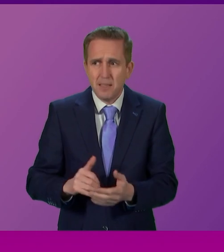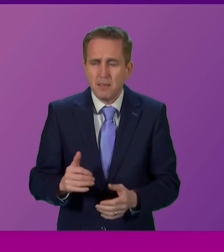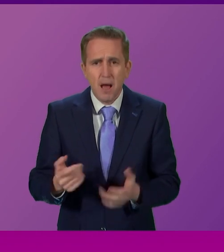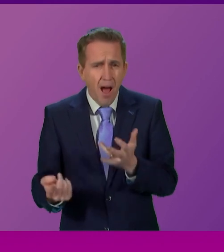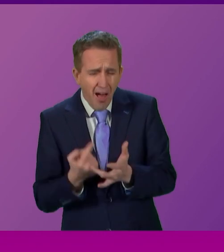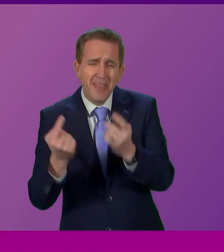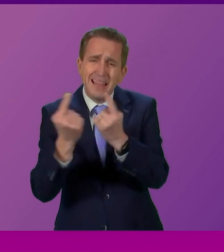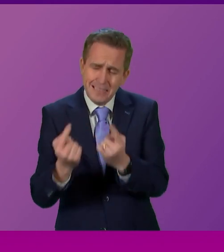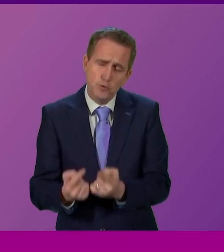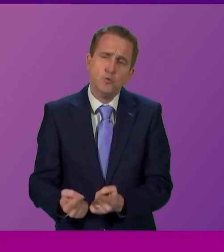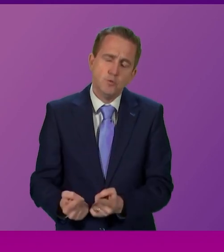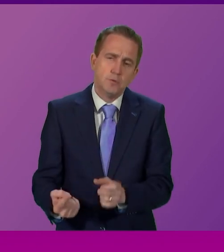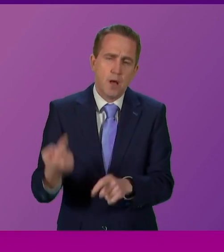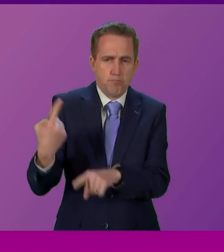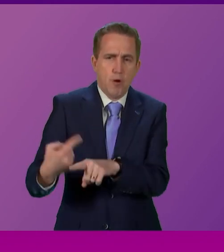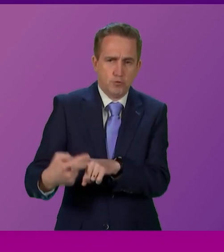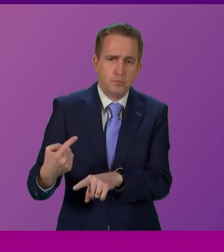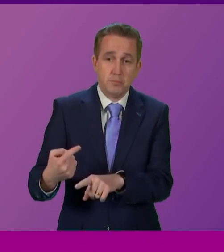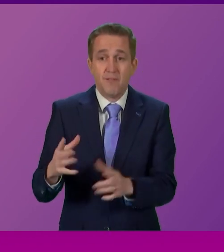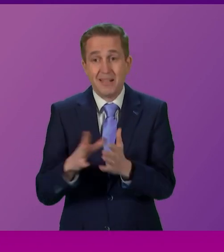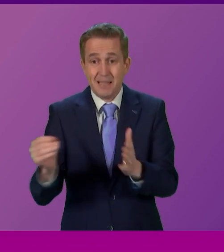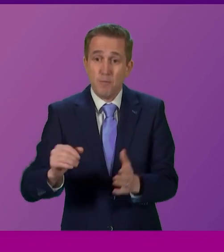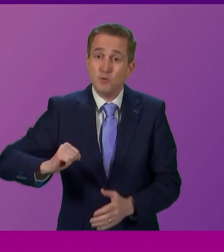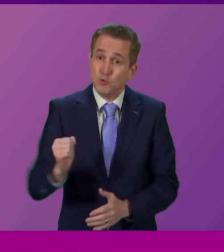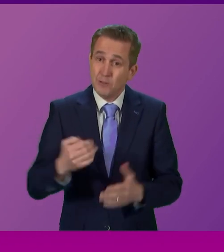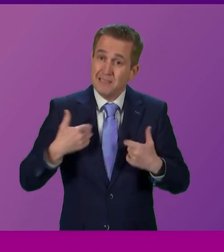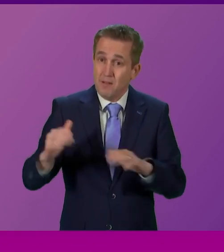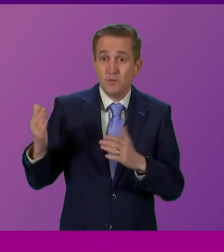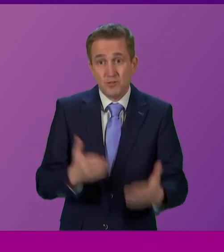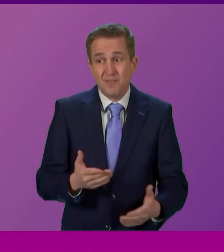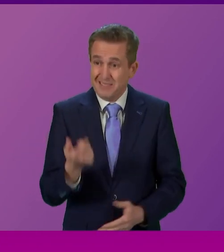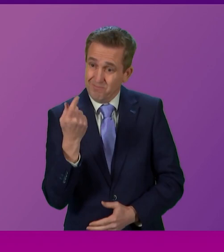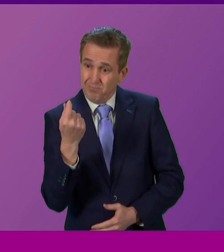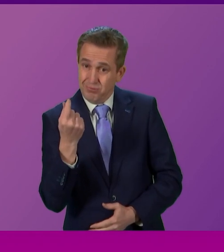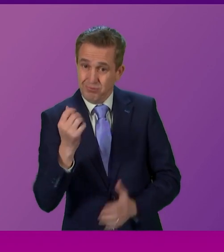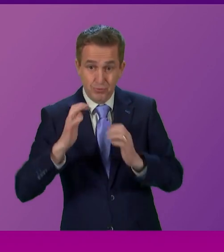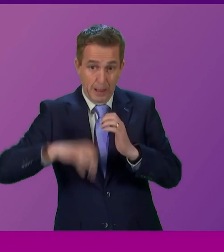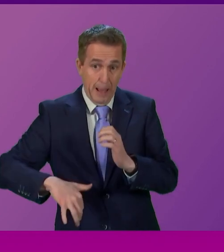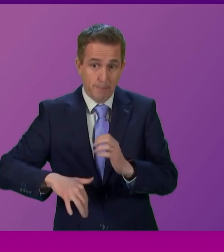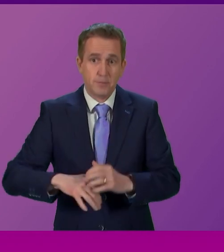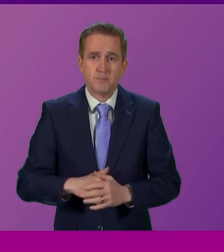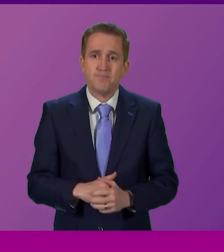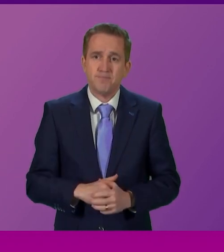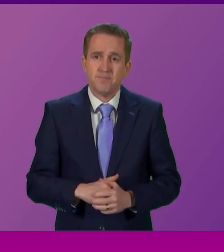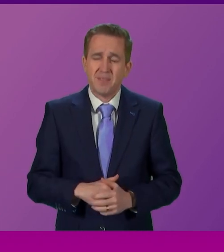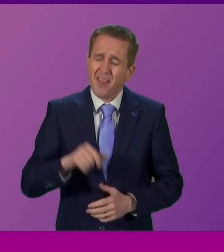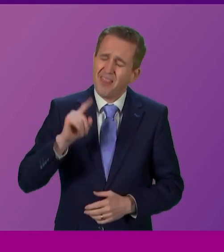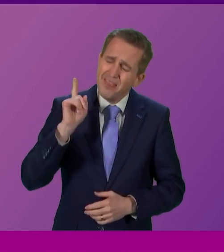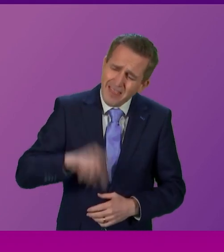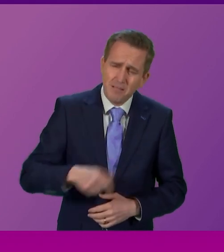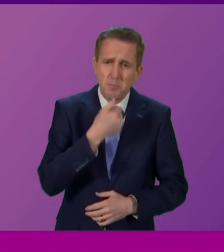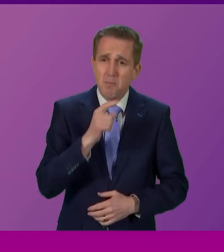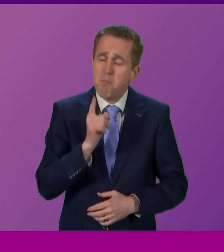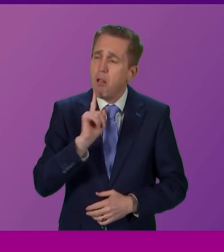to be debated, like Scotland's Health Service, which is at breaking point. Thousands of people can't get in to see a GP.